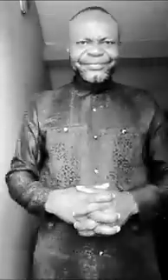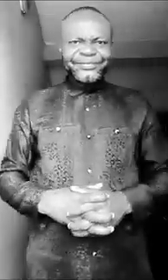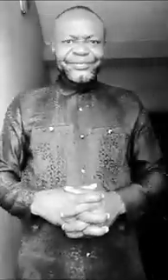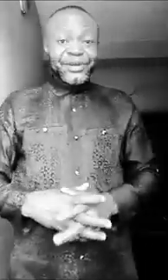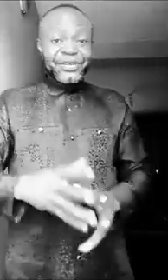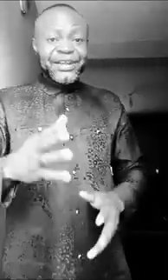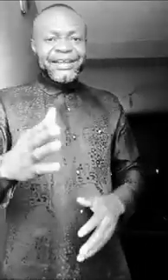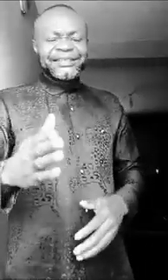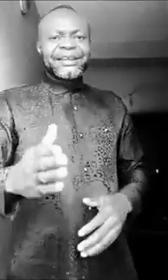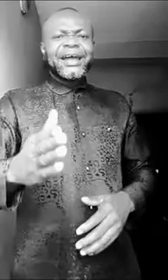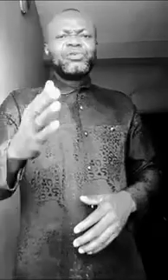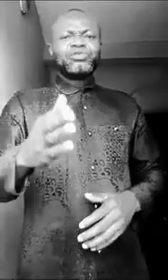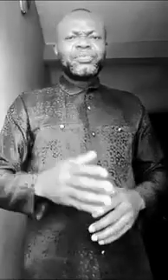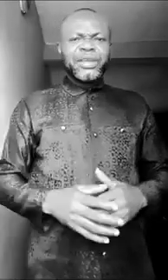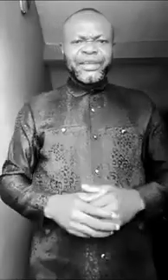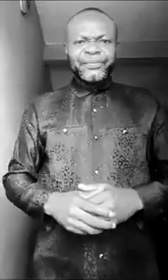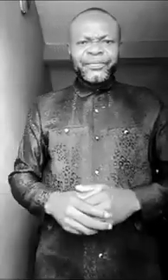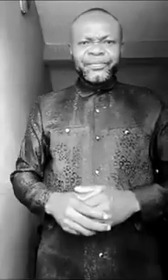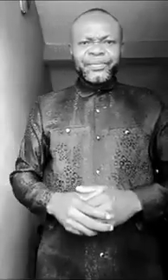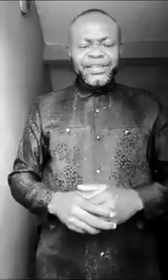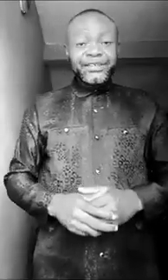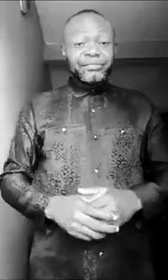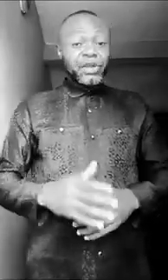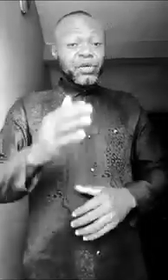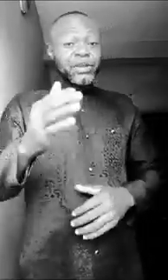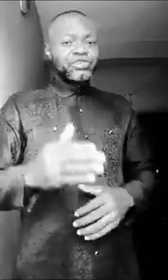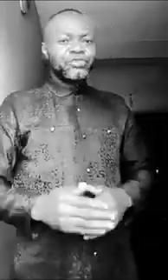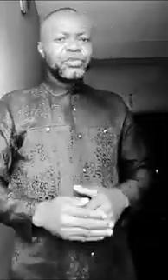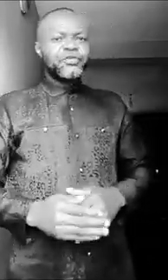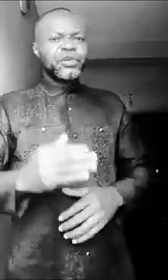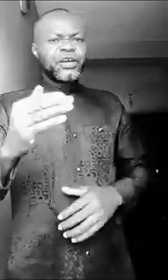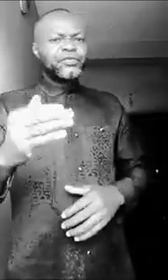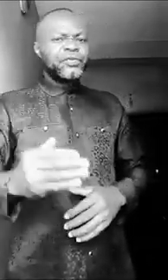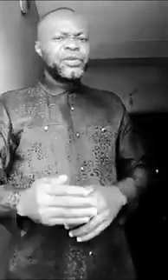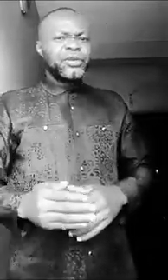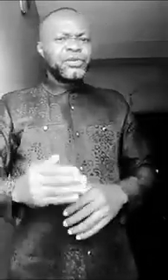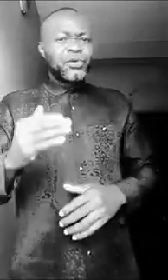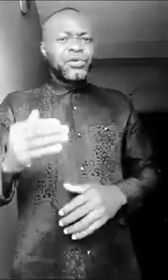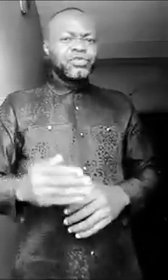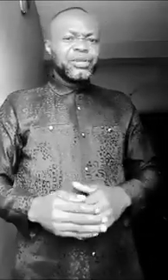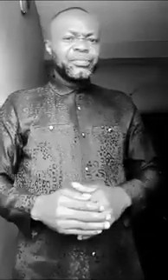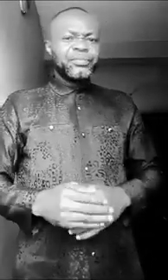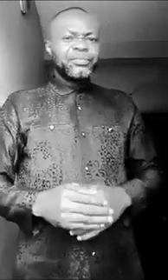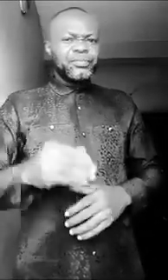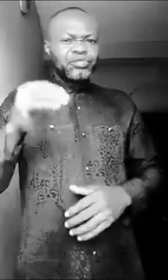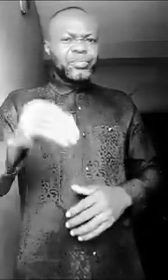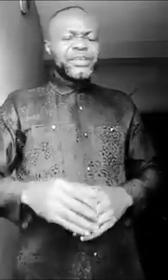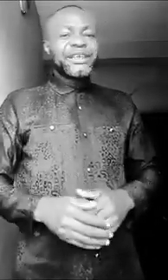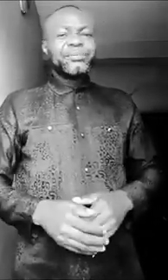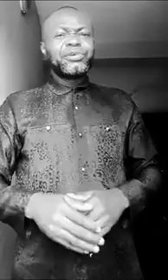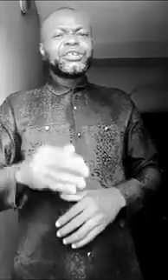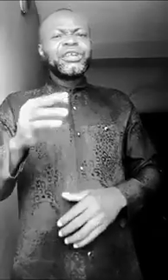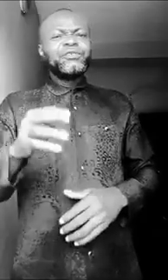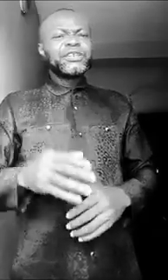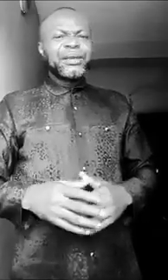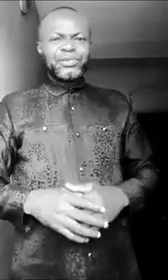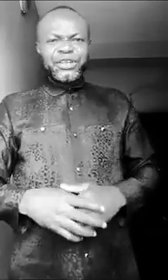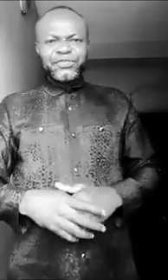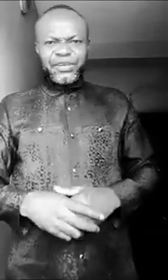pray very hard I will drop you please may God bless you if you have your own dream drop it here but if what I'm doing is very